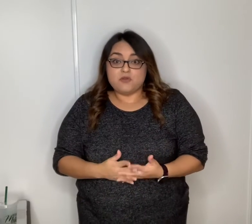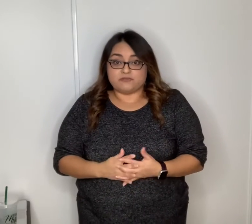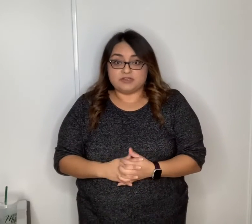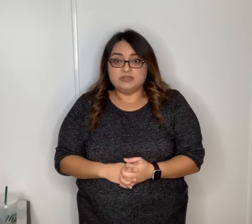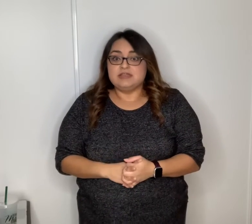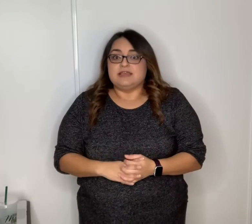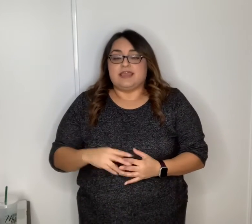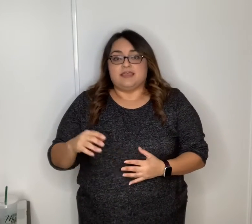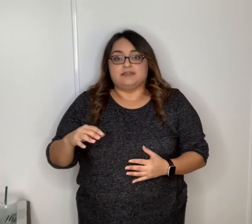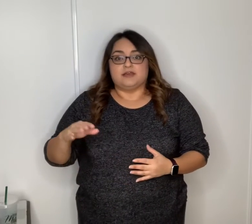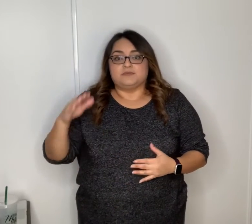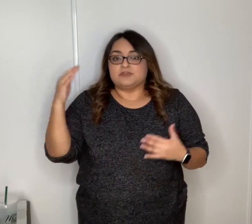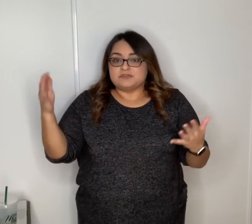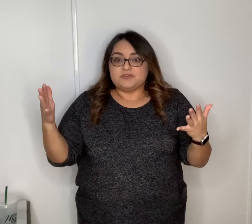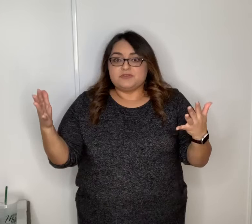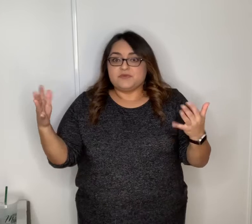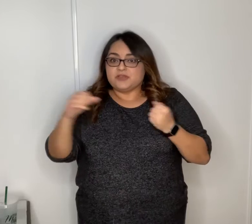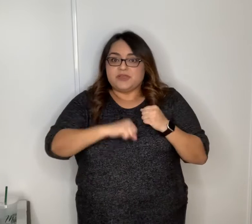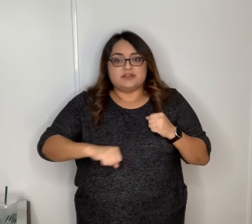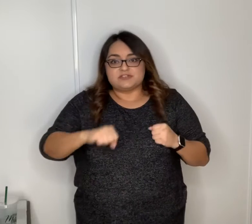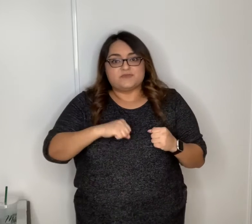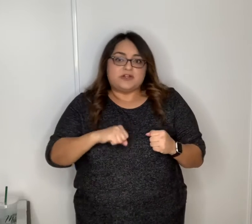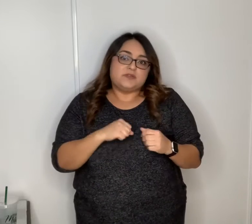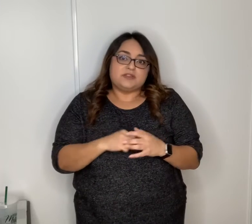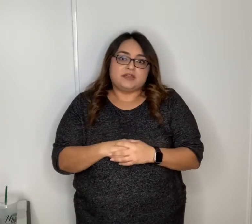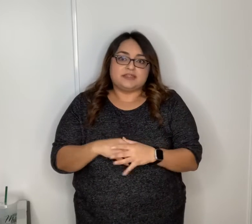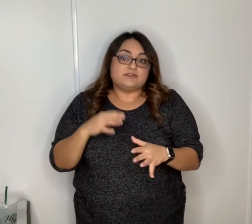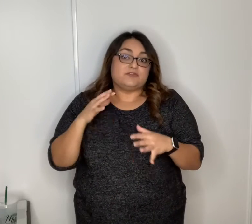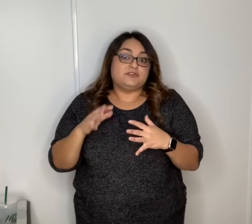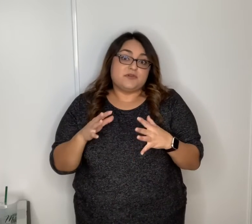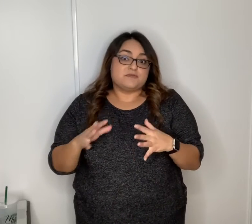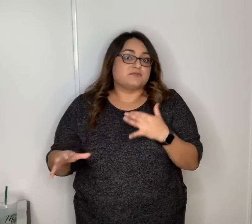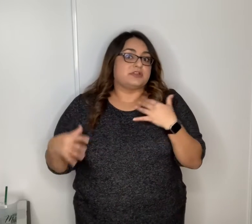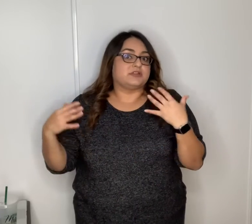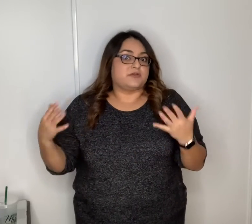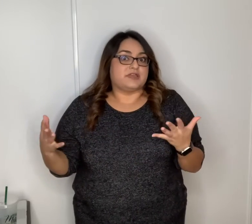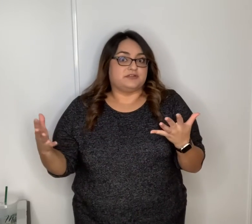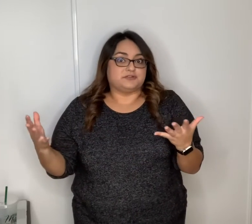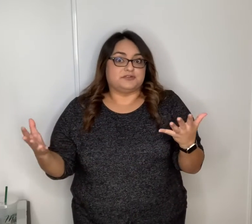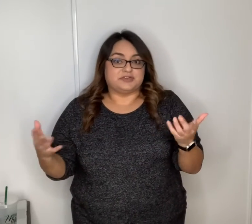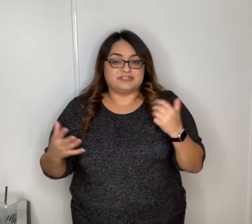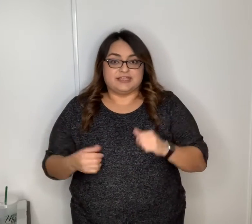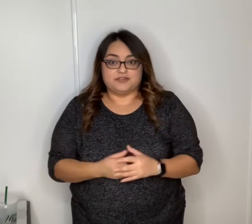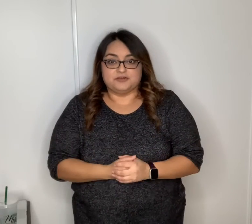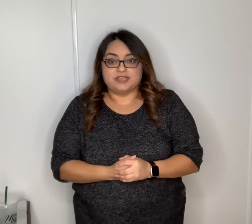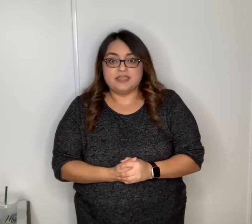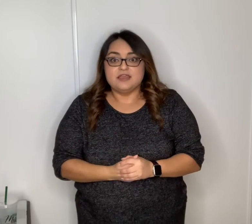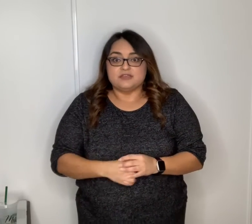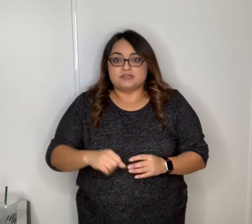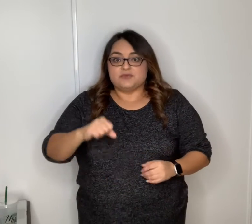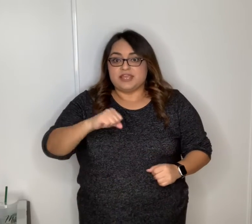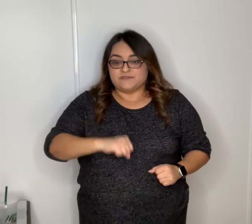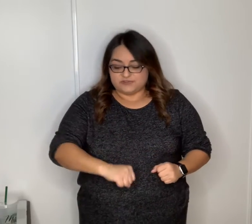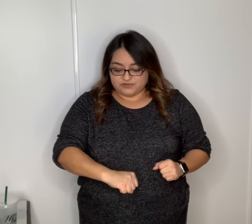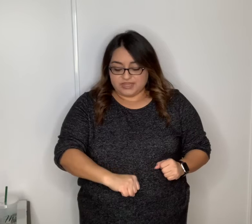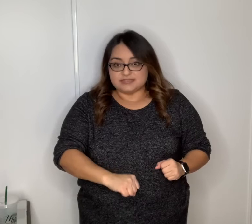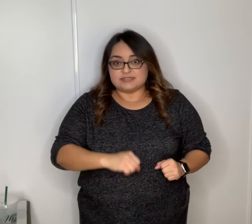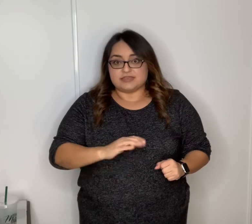over and those of you who know it go ahead and just follow along and if you don't we're gonna go ahead and learn it together okay so we have different hand signs